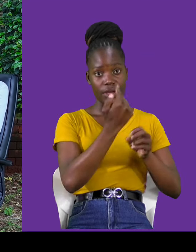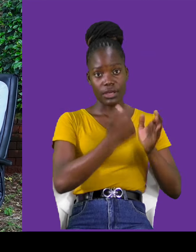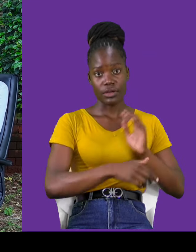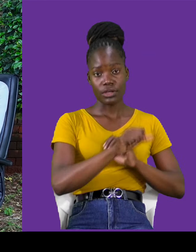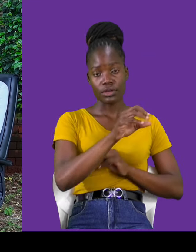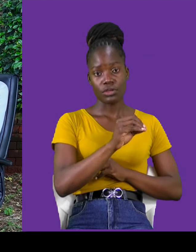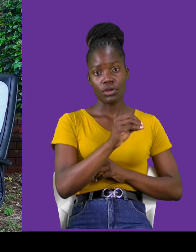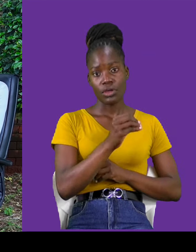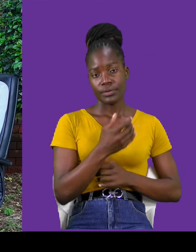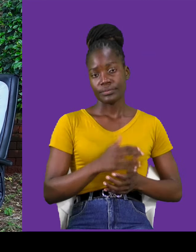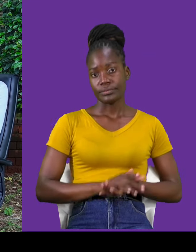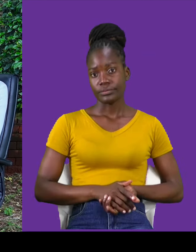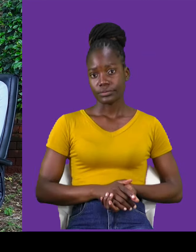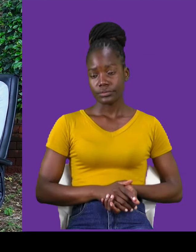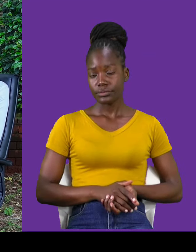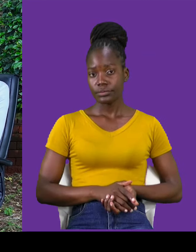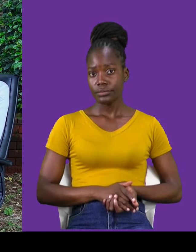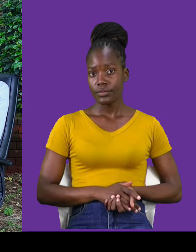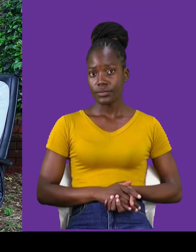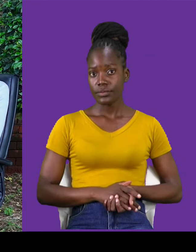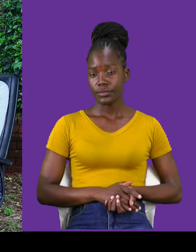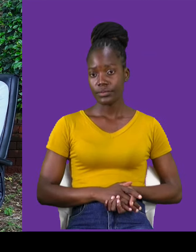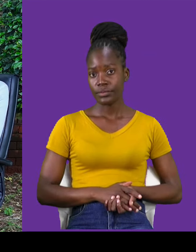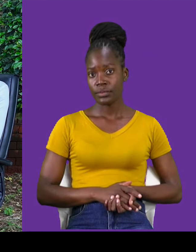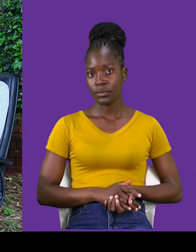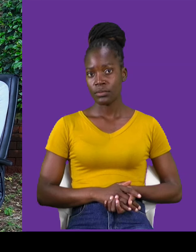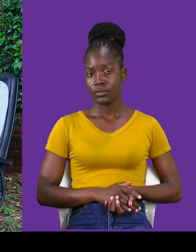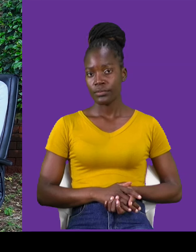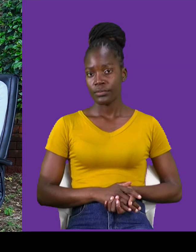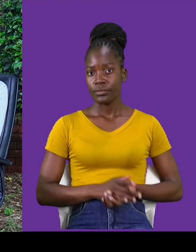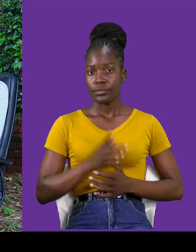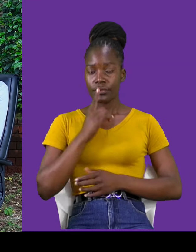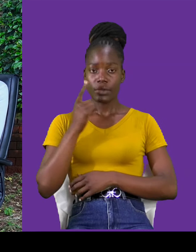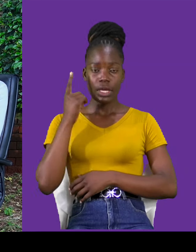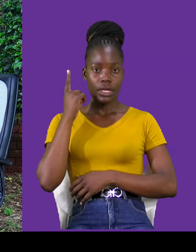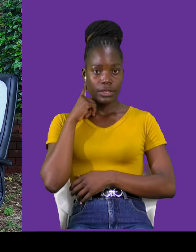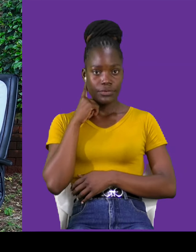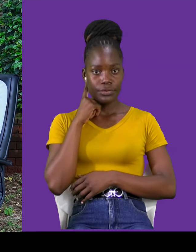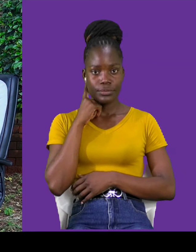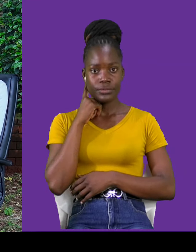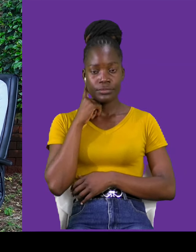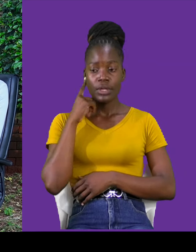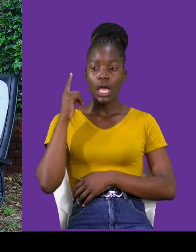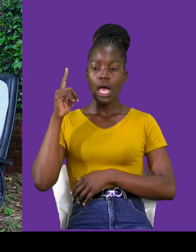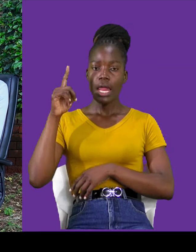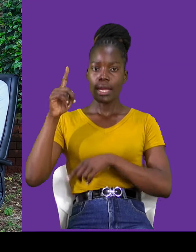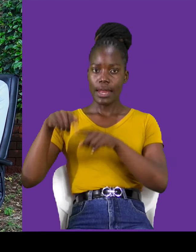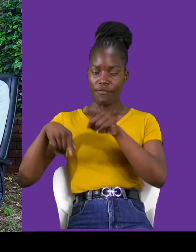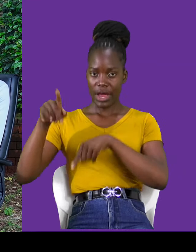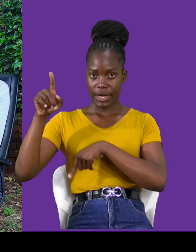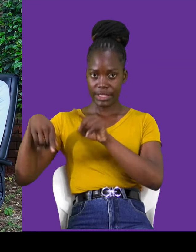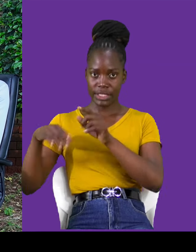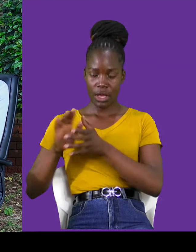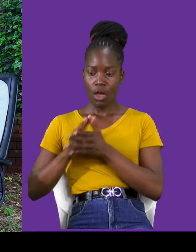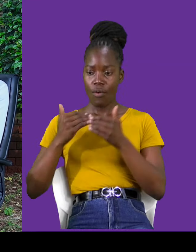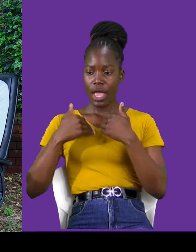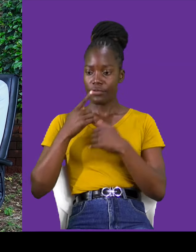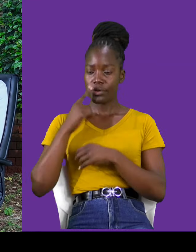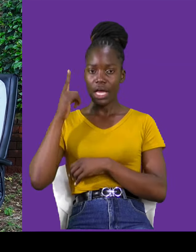that person do? I think some tips, deaf people, deafness wangas dinavari. Kuna another deaf who can actually voice,